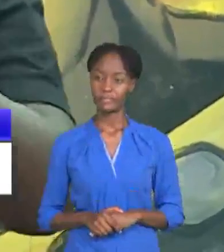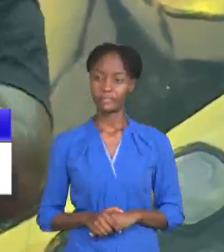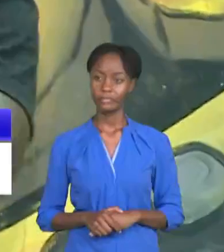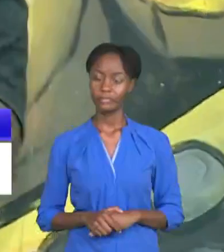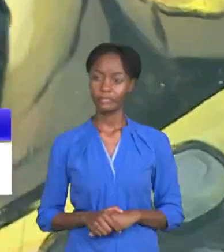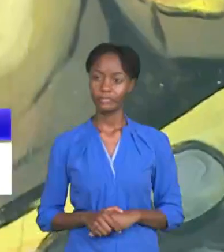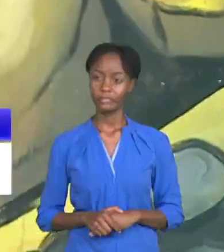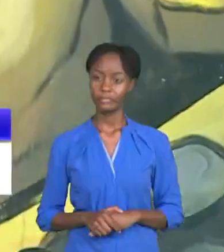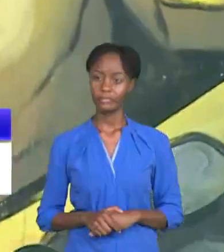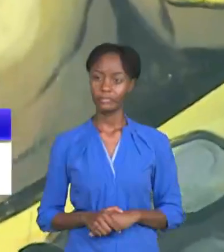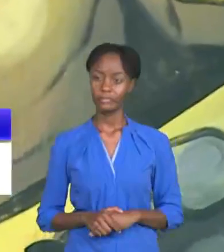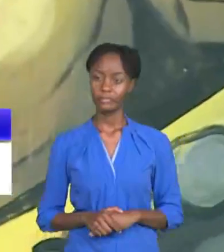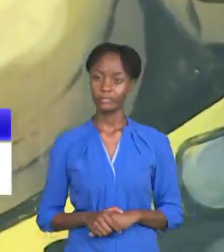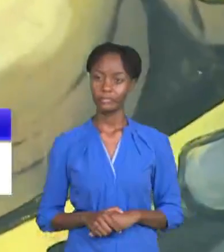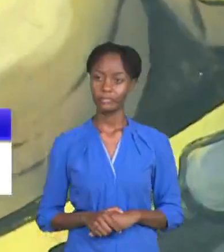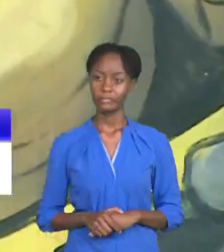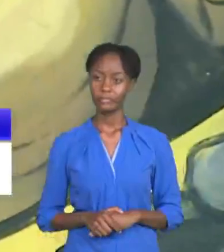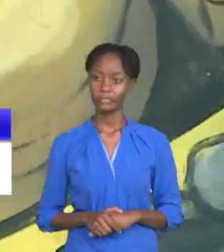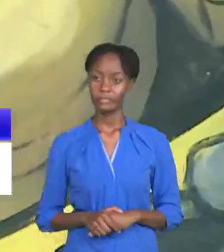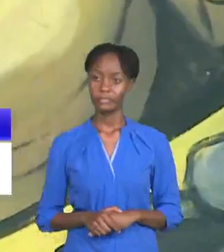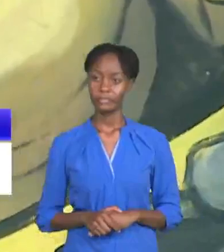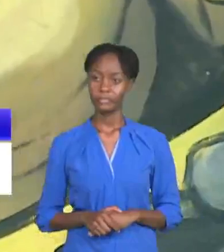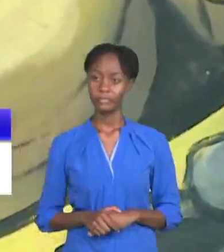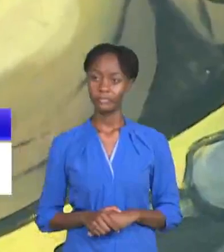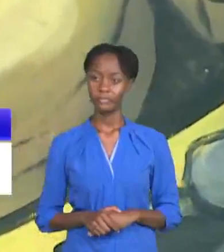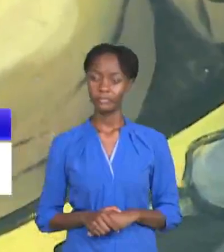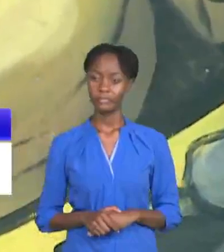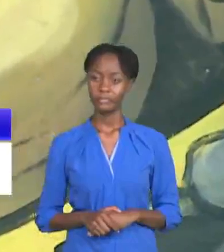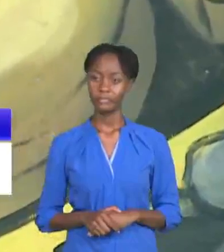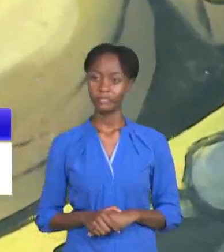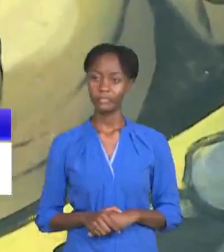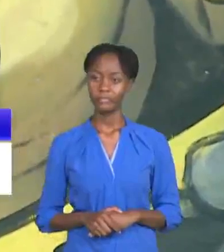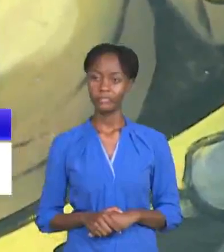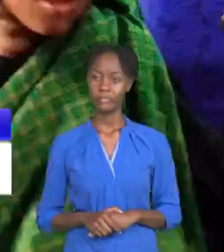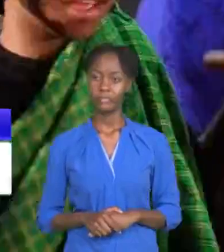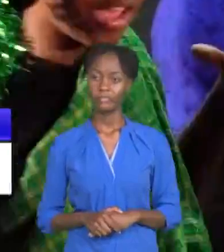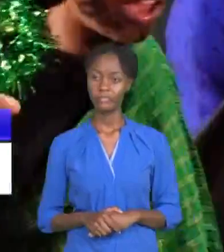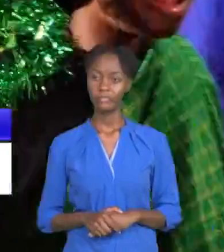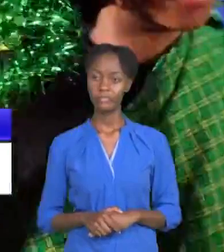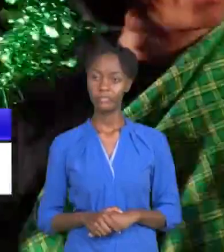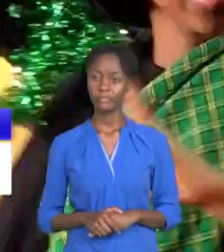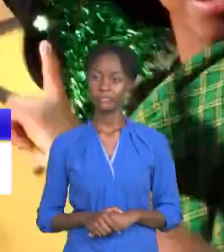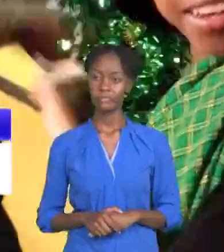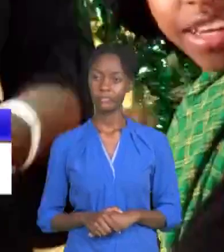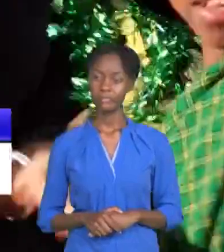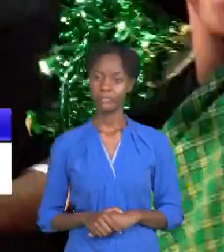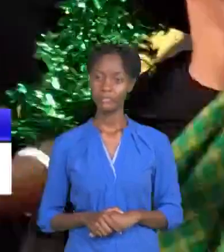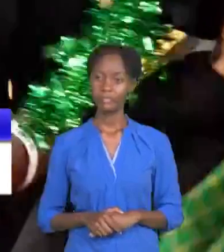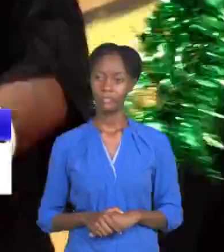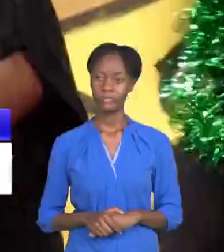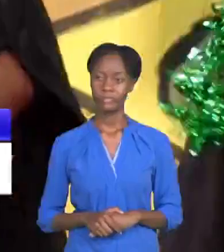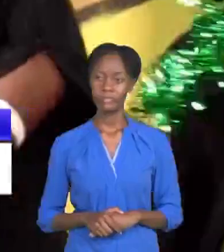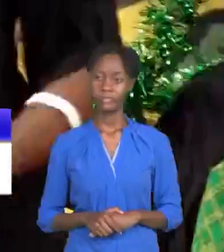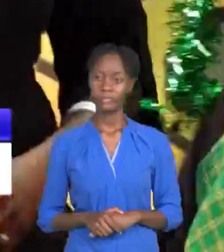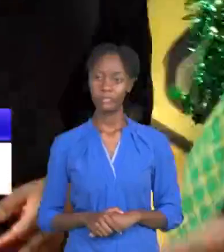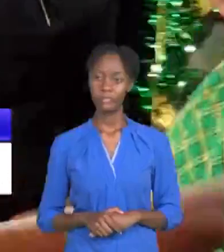one read your lips and they have some speech but for now with corona we have to keep our mask on and we get stuck a